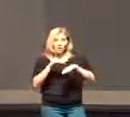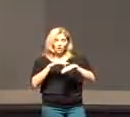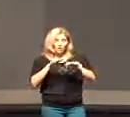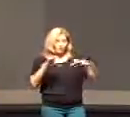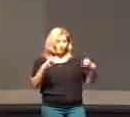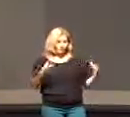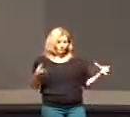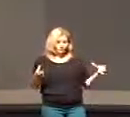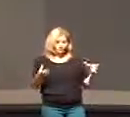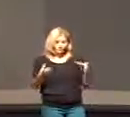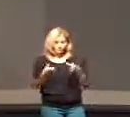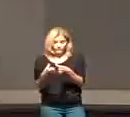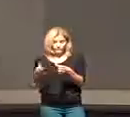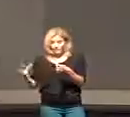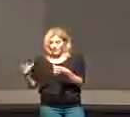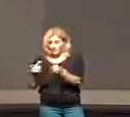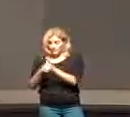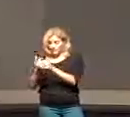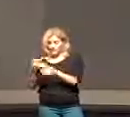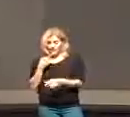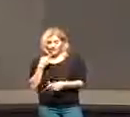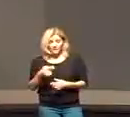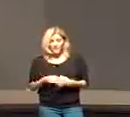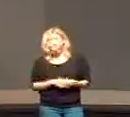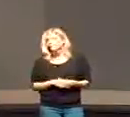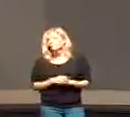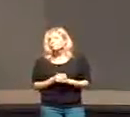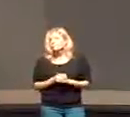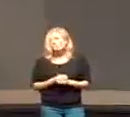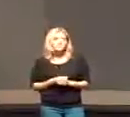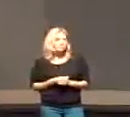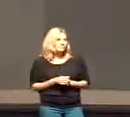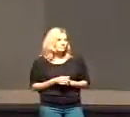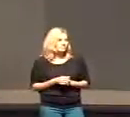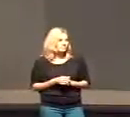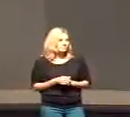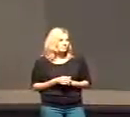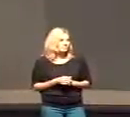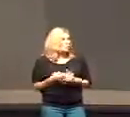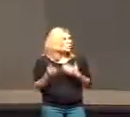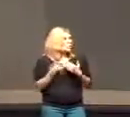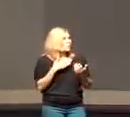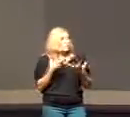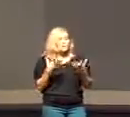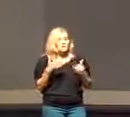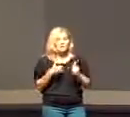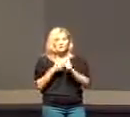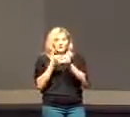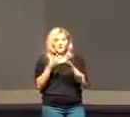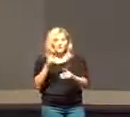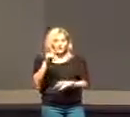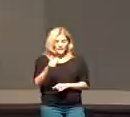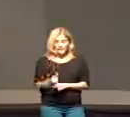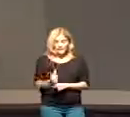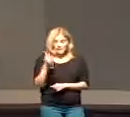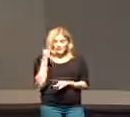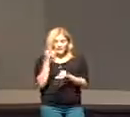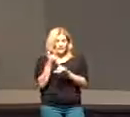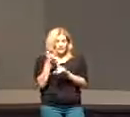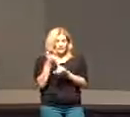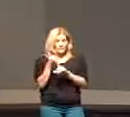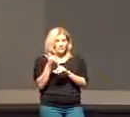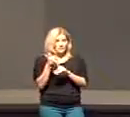crowd to him along with his disciples and said whoever wants to be my disciple must deny themselves